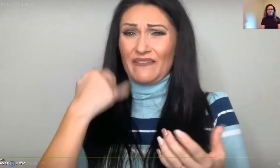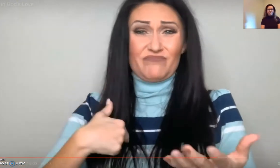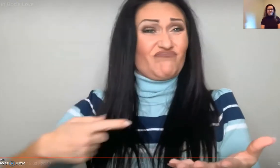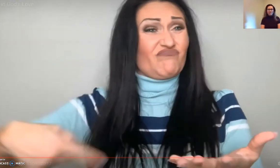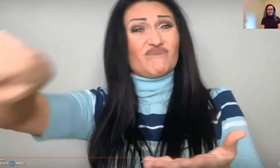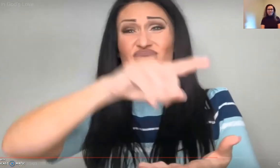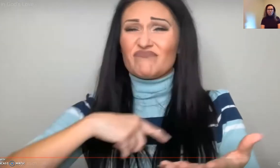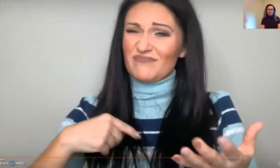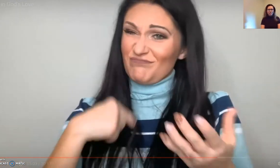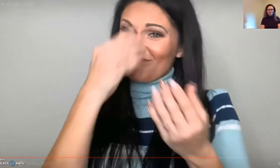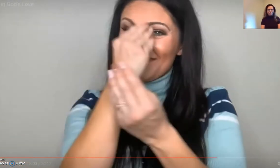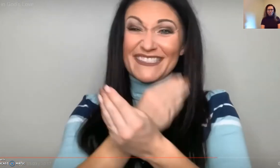Take your time.